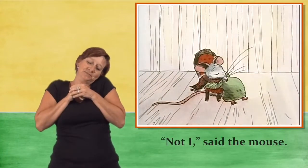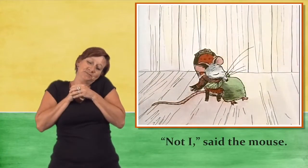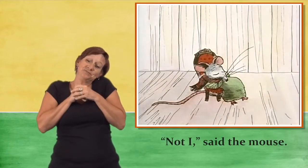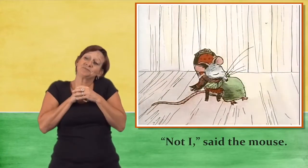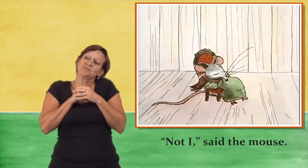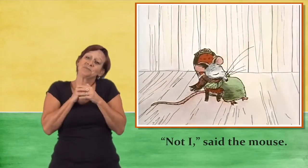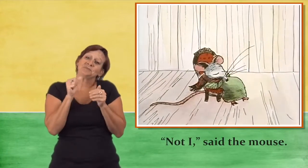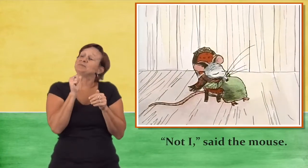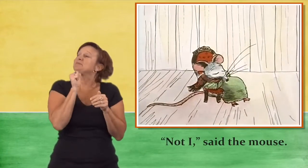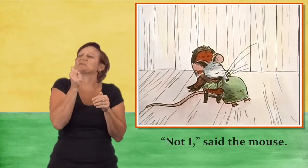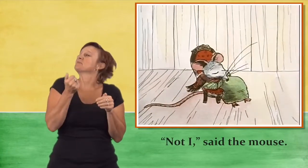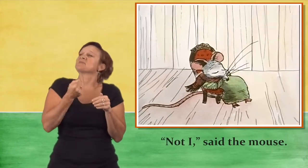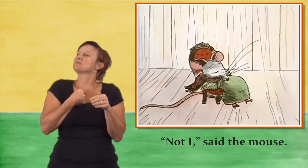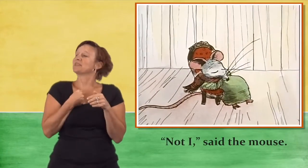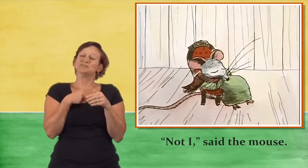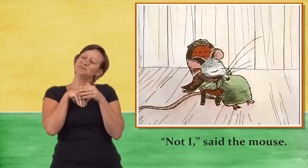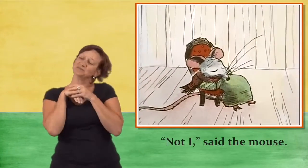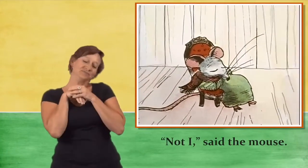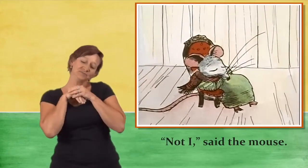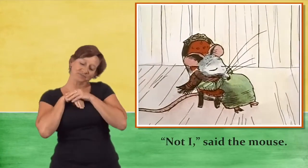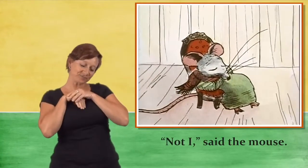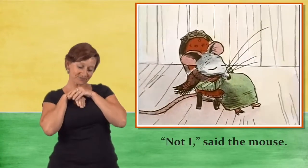Not I, said the mouse.